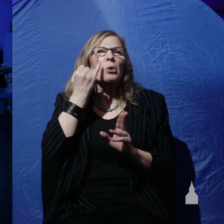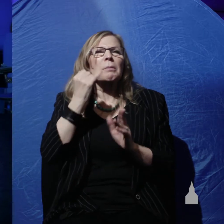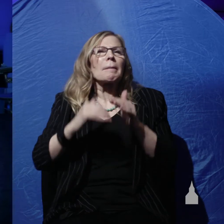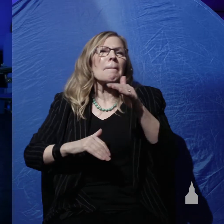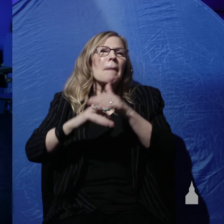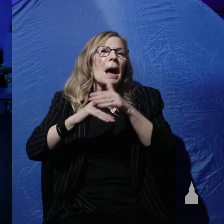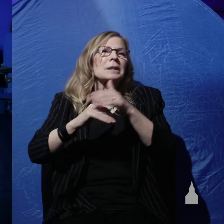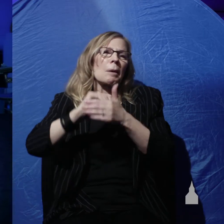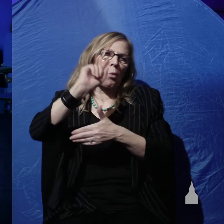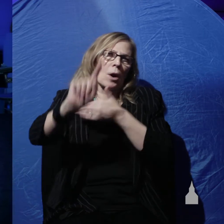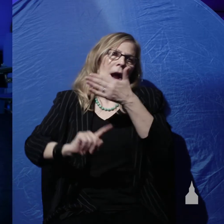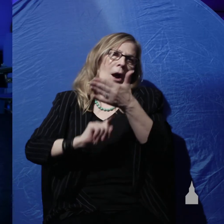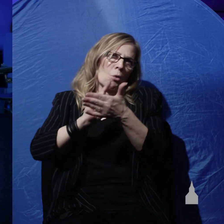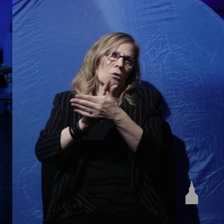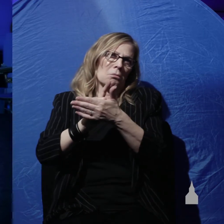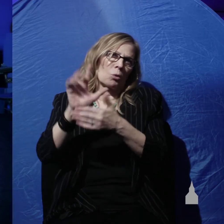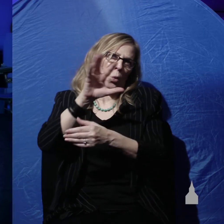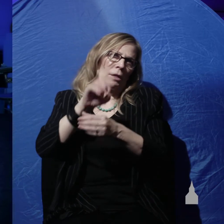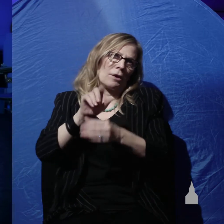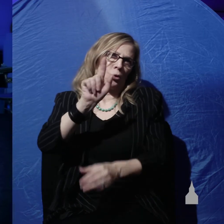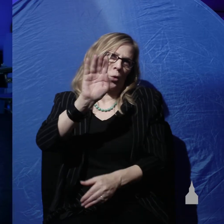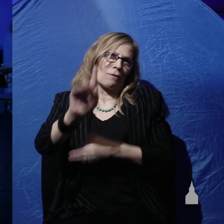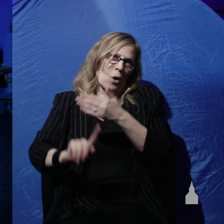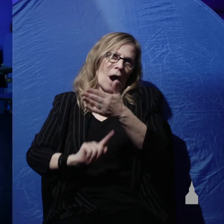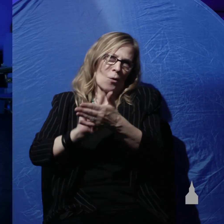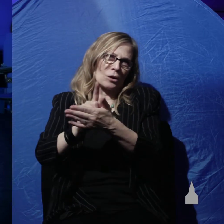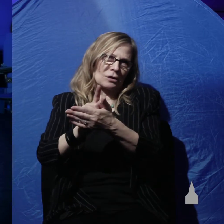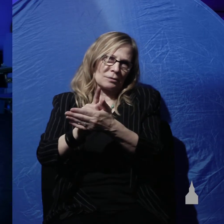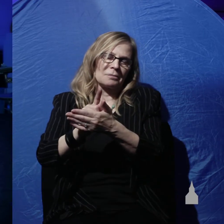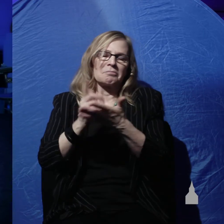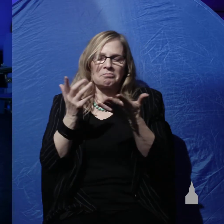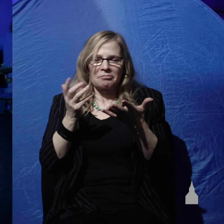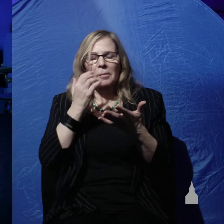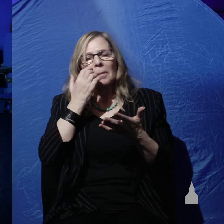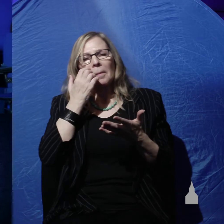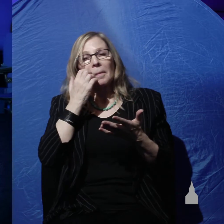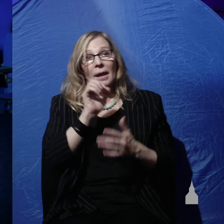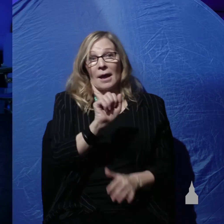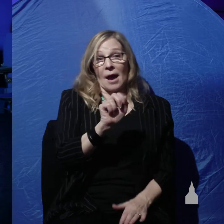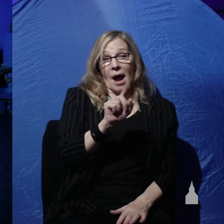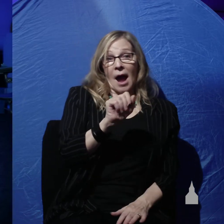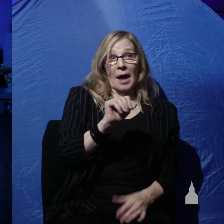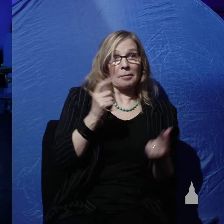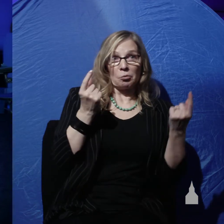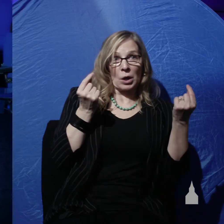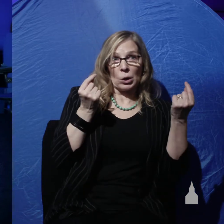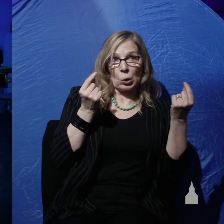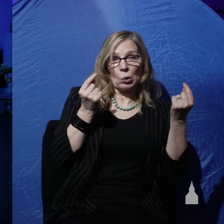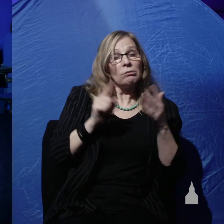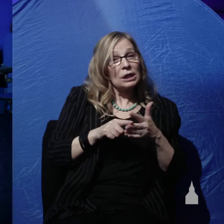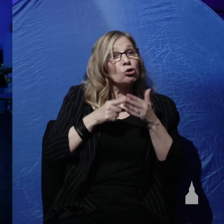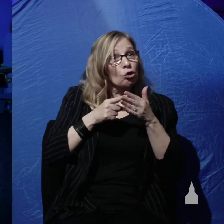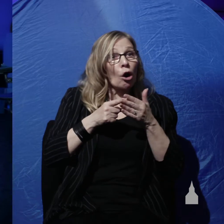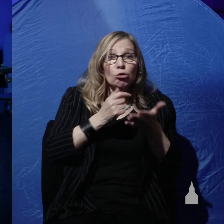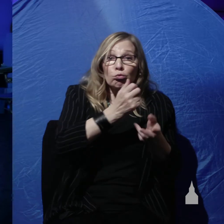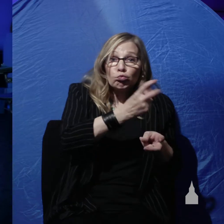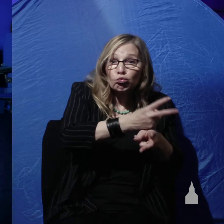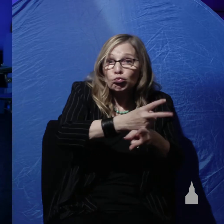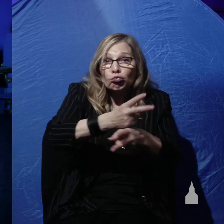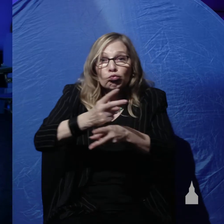24 hour sixth day. What did Adam do? Well, Adam started to tend the garden. Now that's an inference the